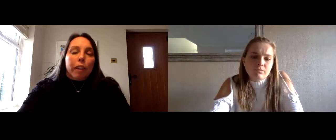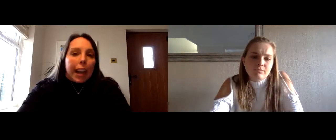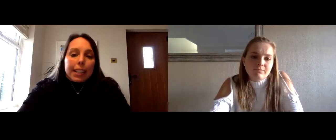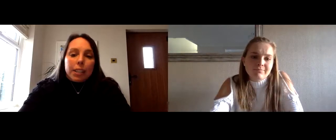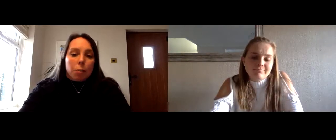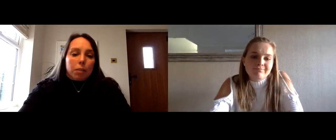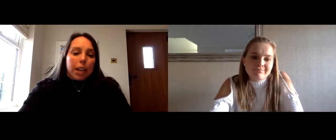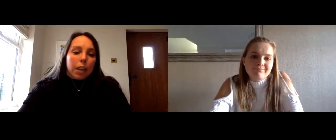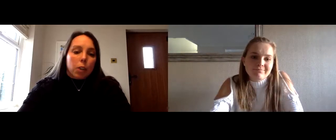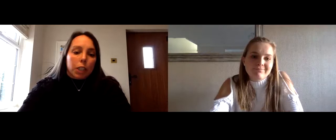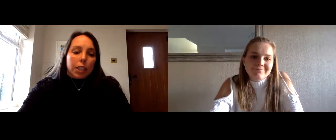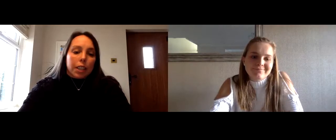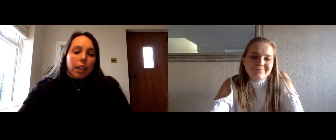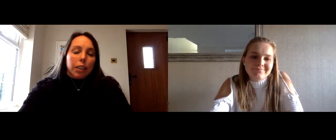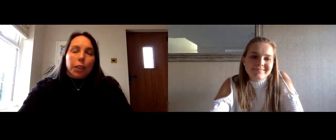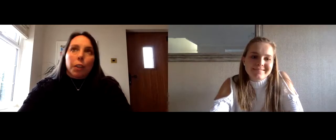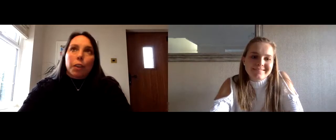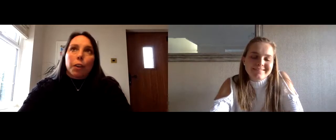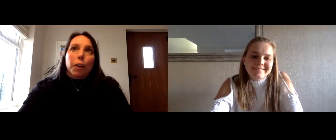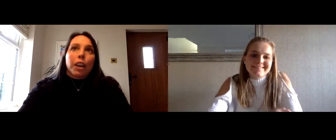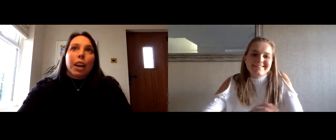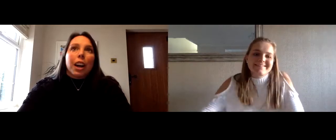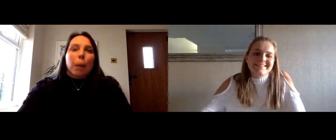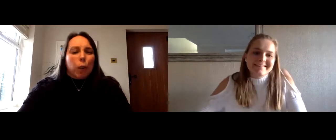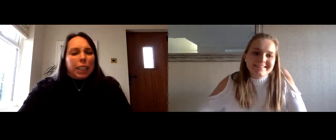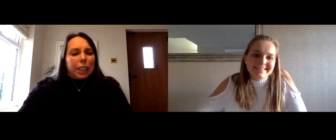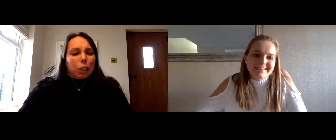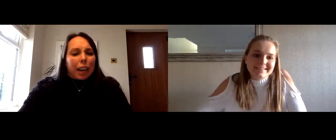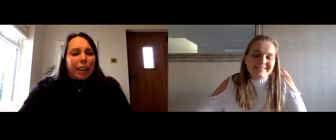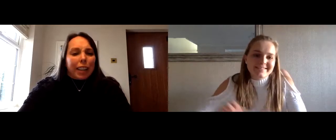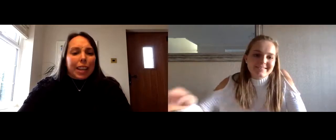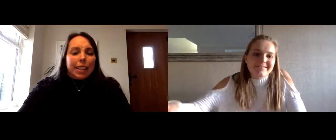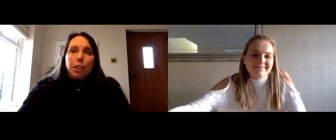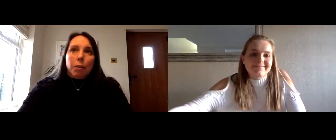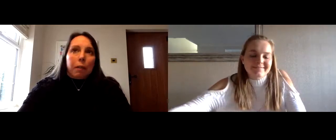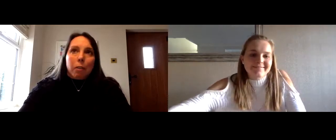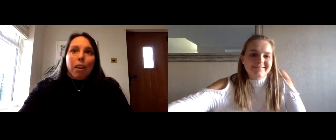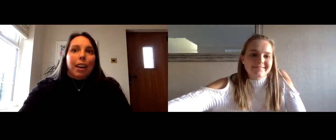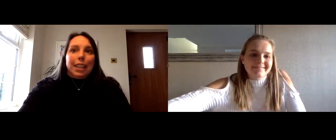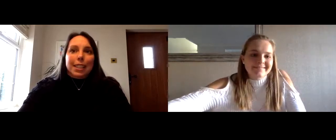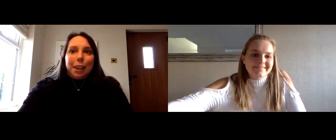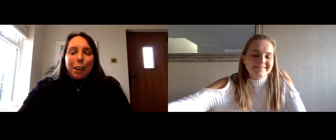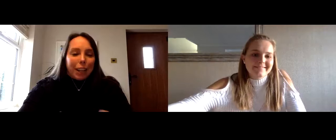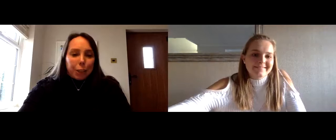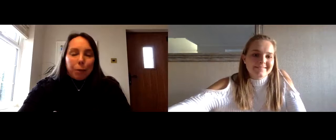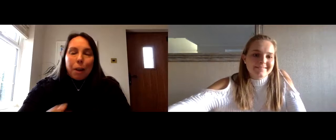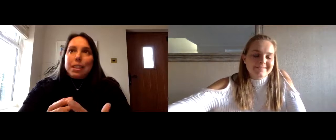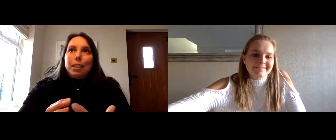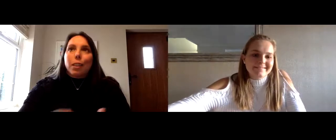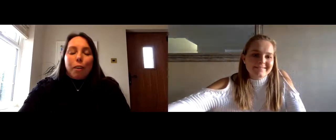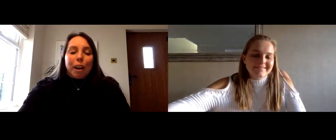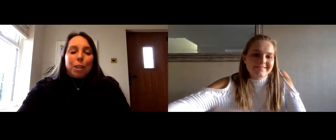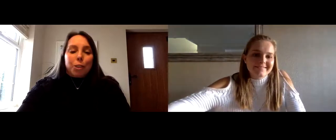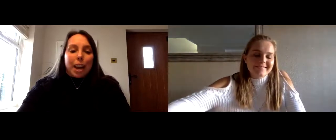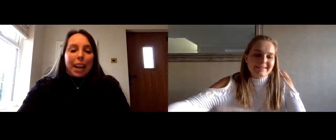i would have hated to have sat in the audience in london and thought i wish i'd tried for this don't get me wrong it's as you know